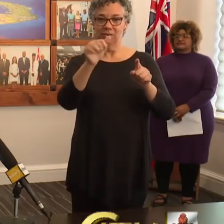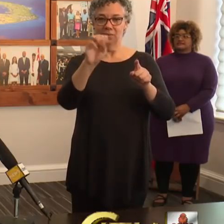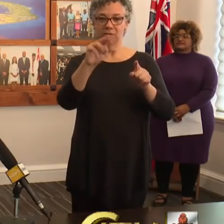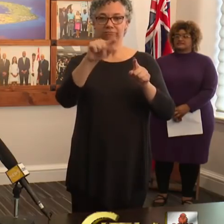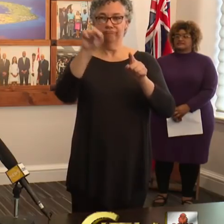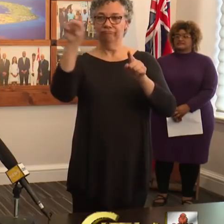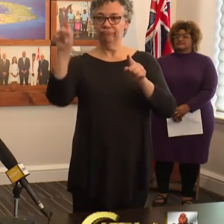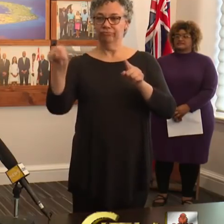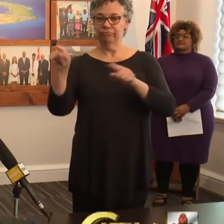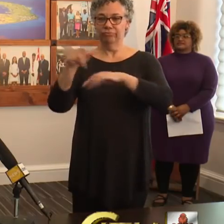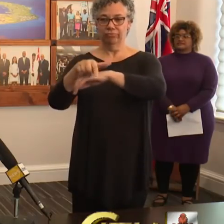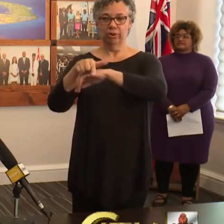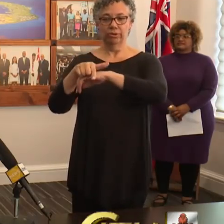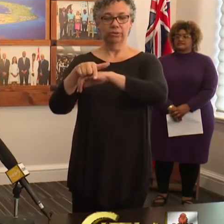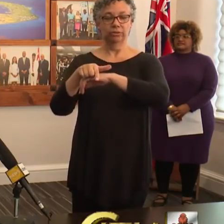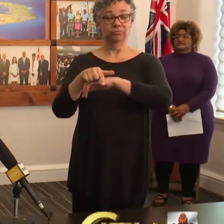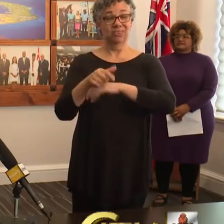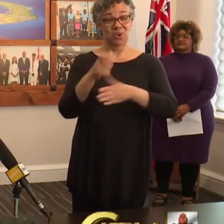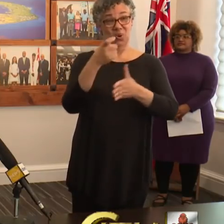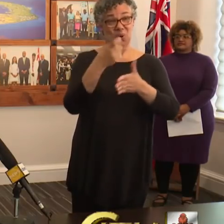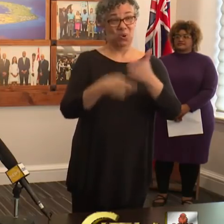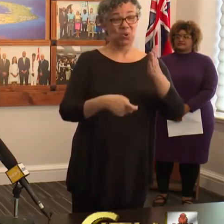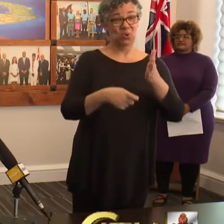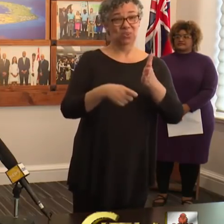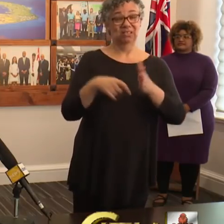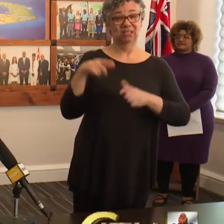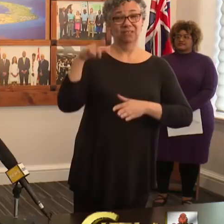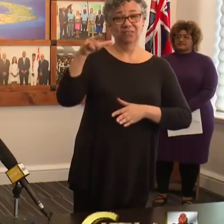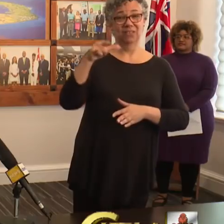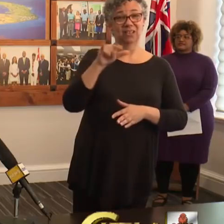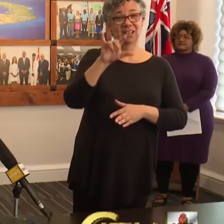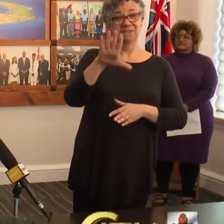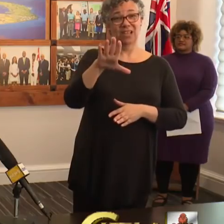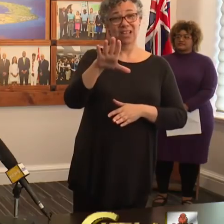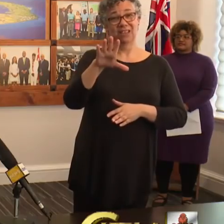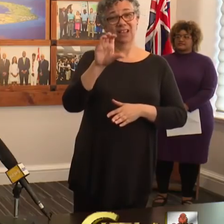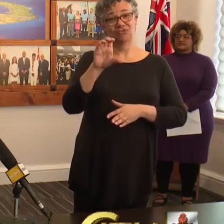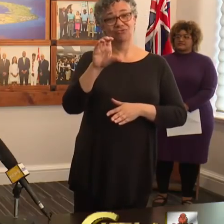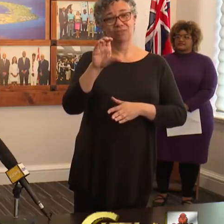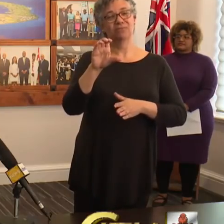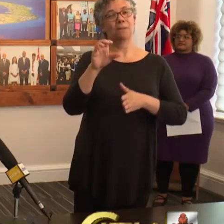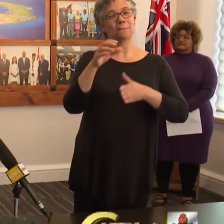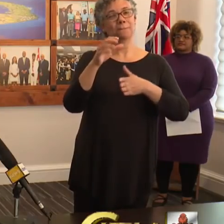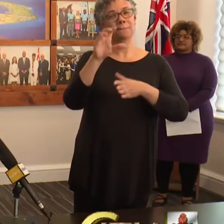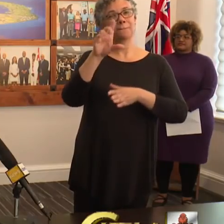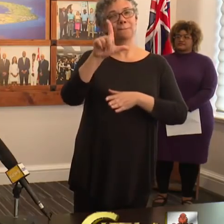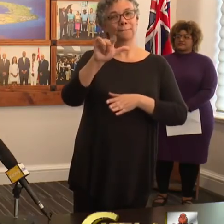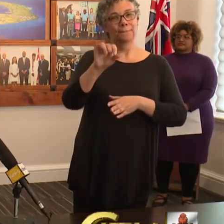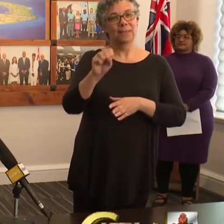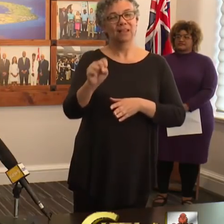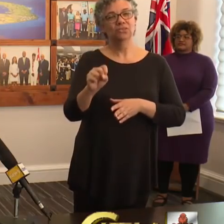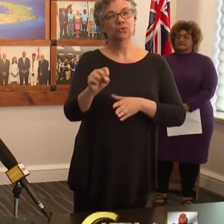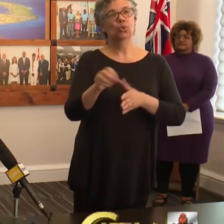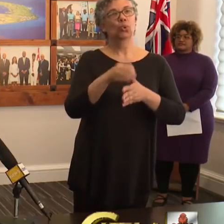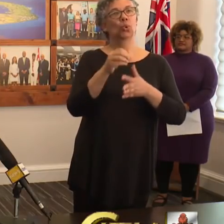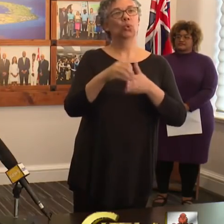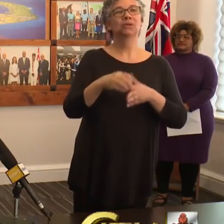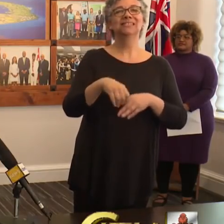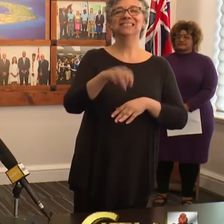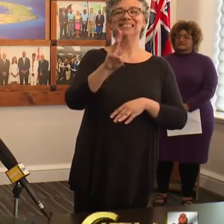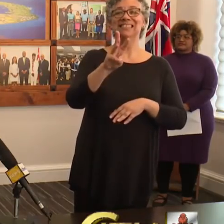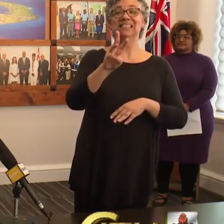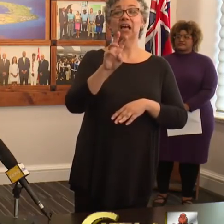The cost of the flight was set at £500, or $620 Bermudian dollars,